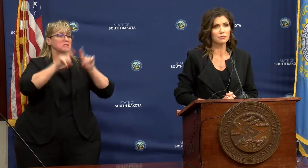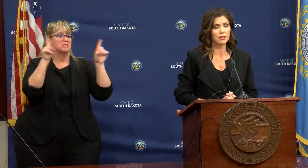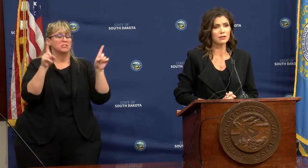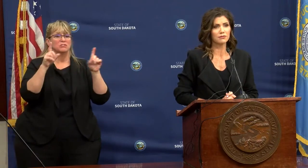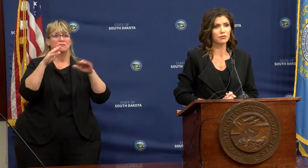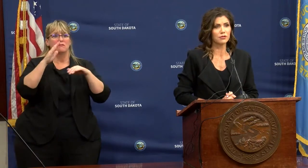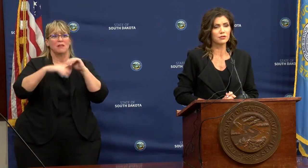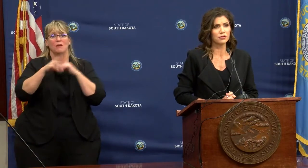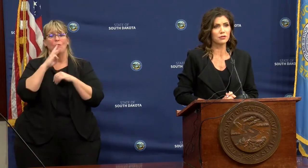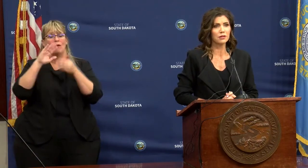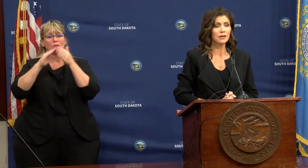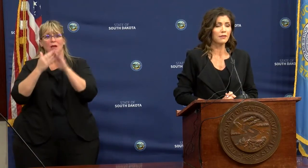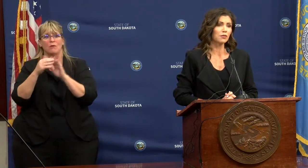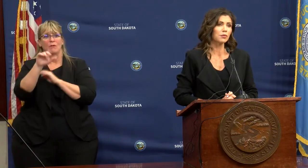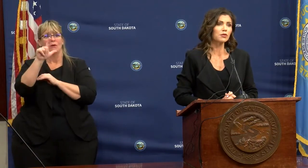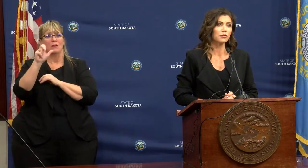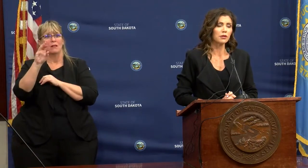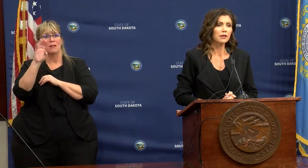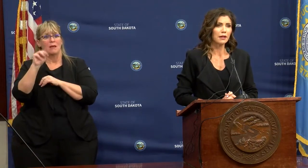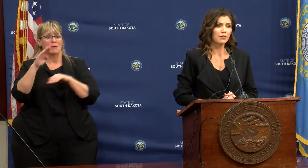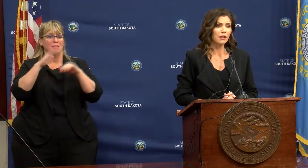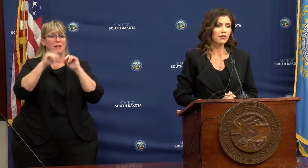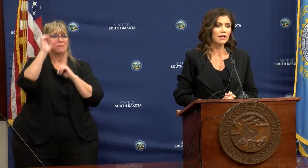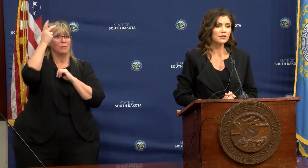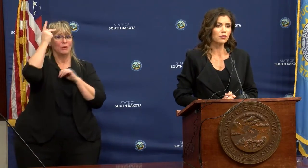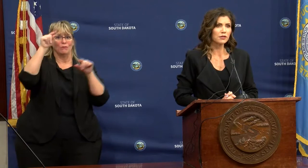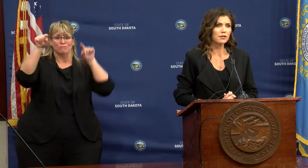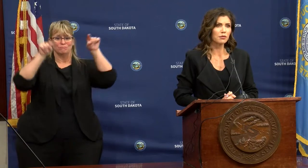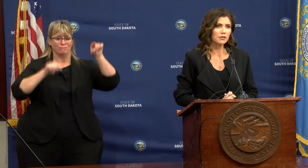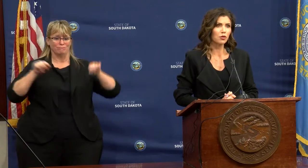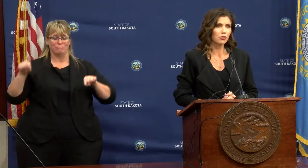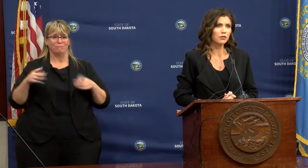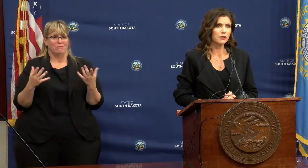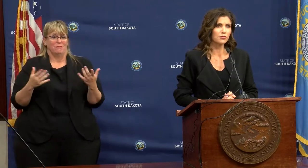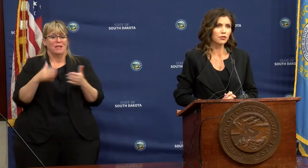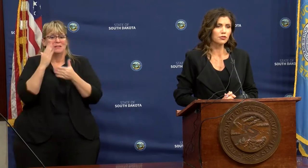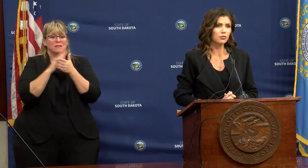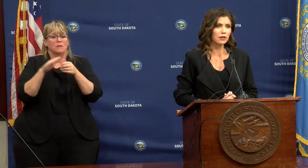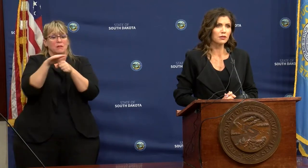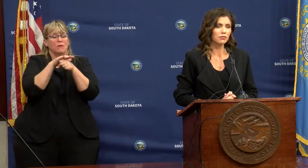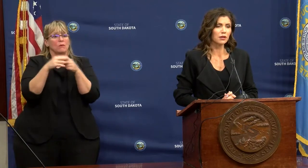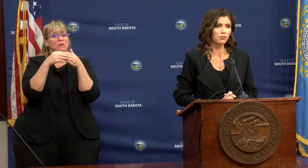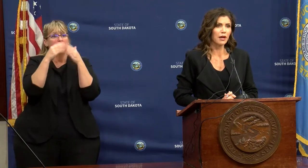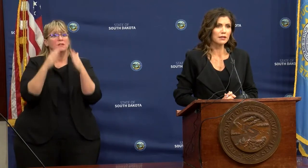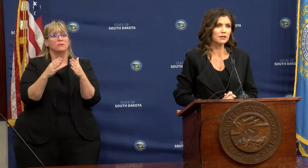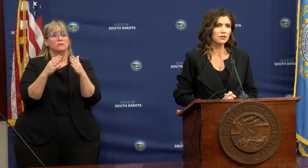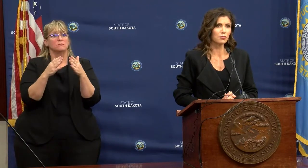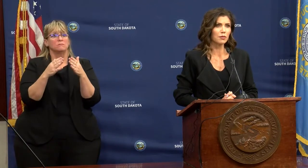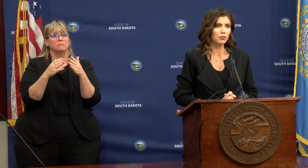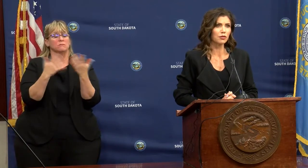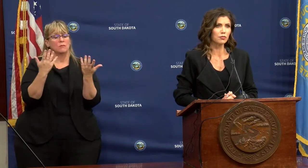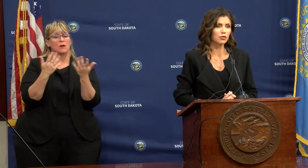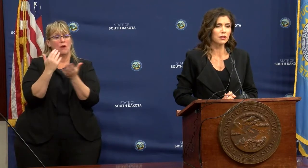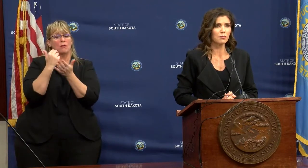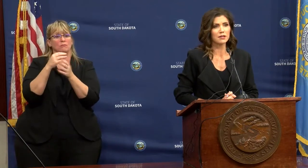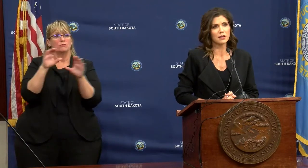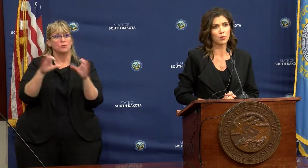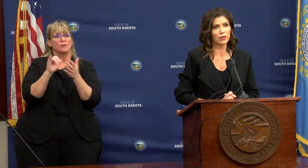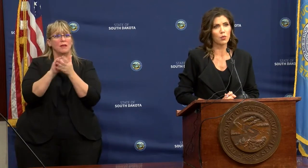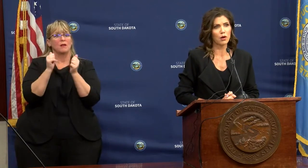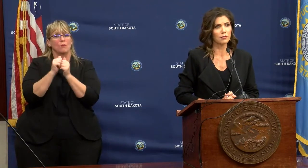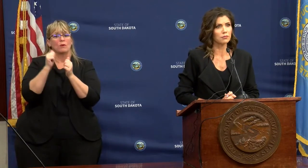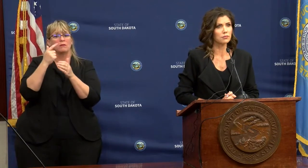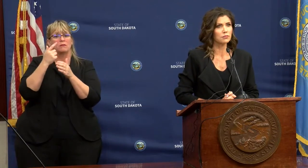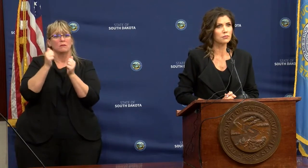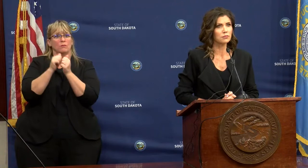Watertown can make a different decision than Peer. And that's what some of these local leaders are doing in reacting to the people in the community based